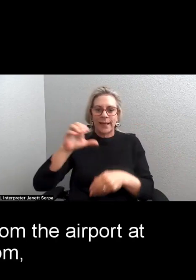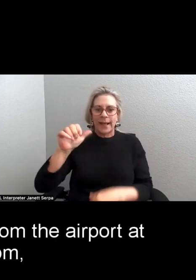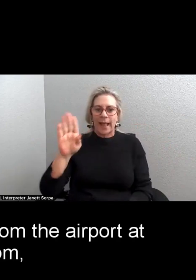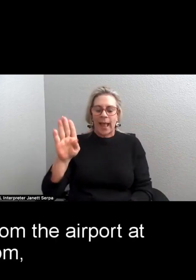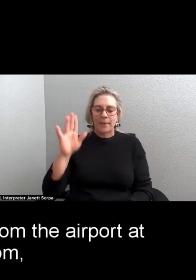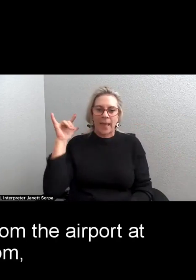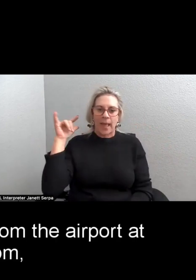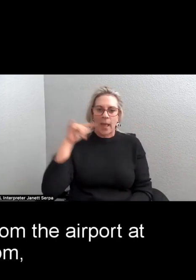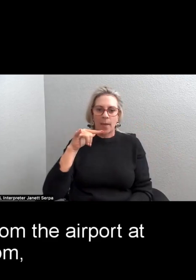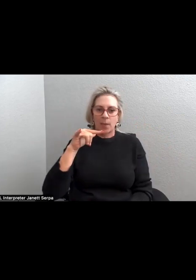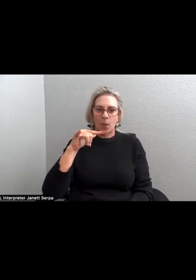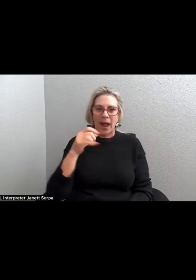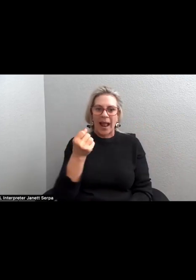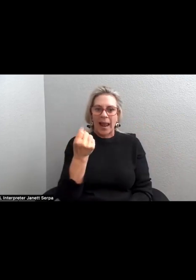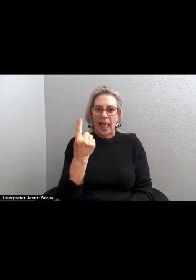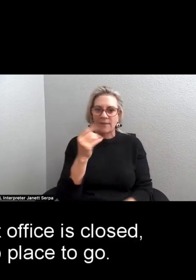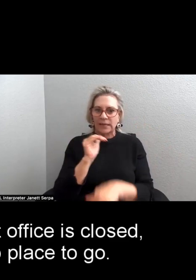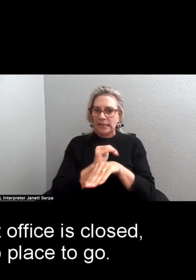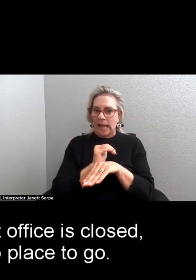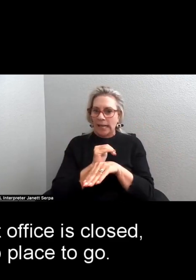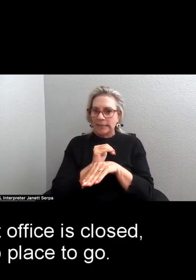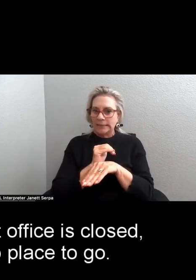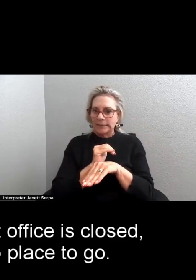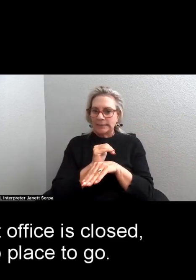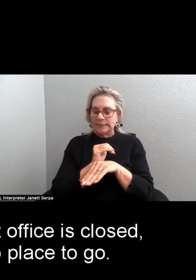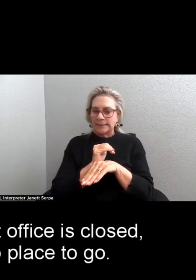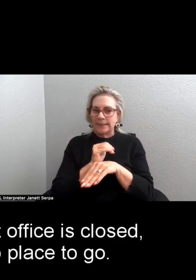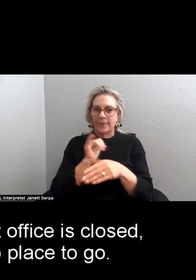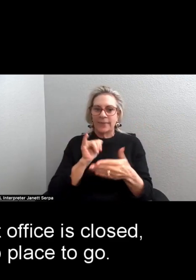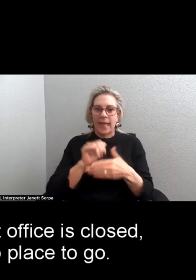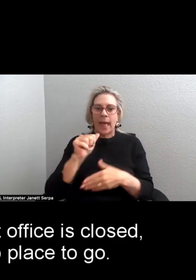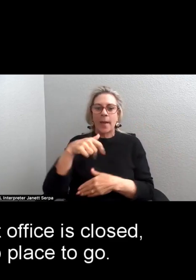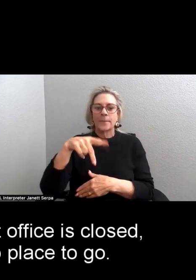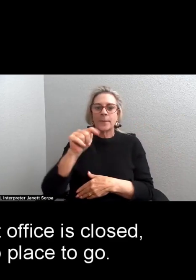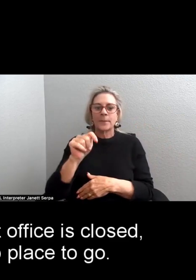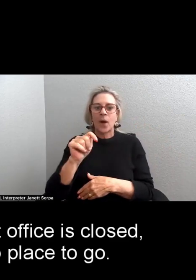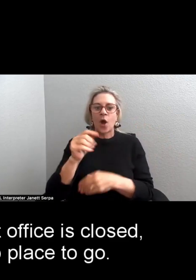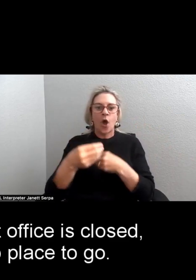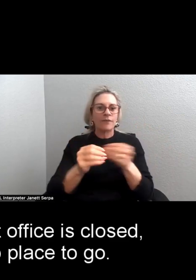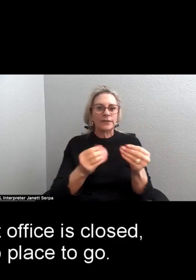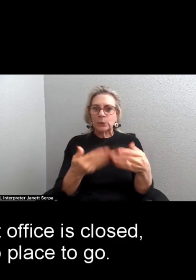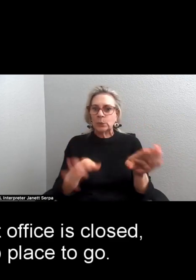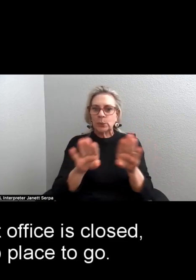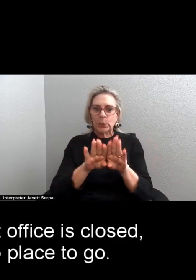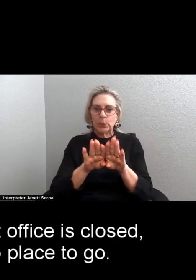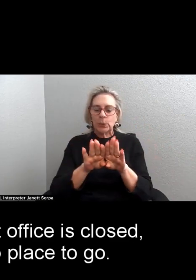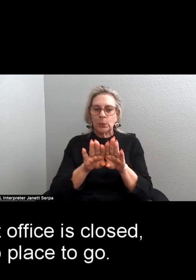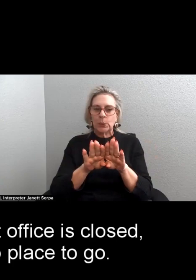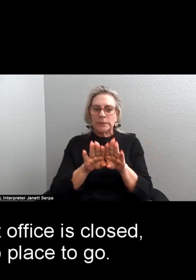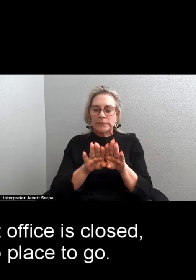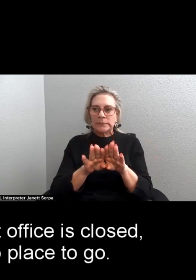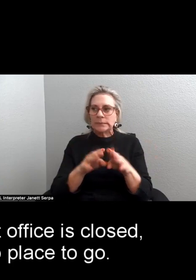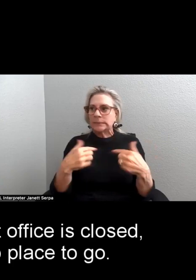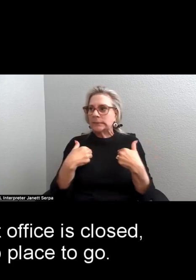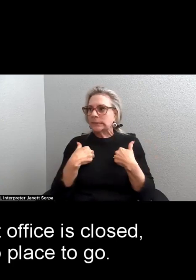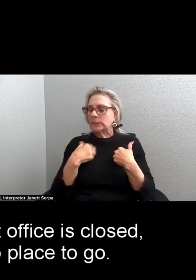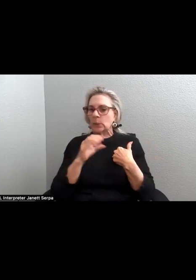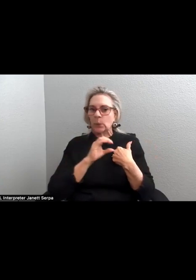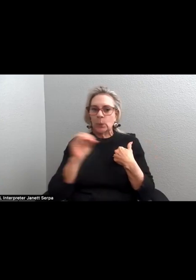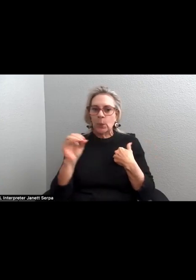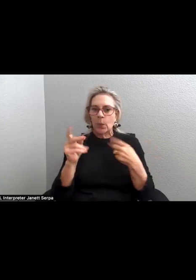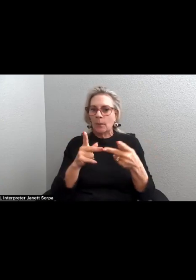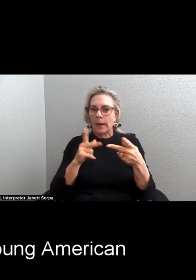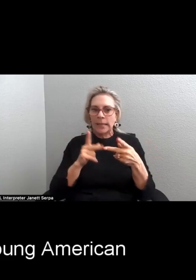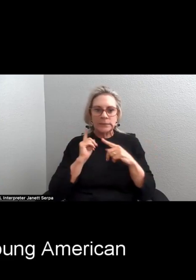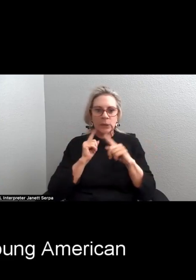at 11 p.m., that the apartment office is closed, leaving me no place to go,